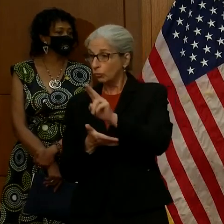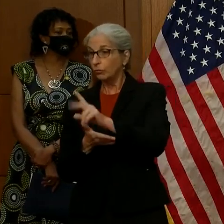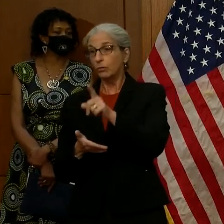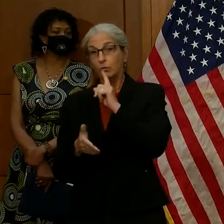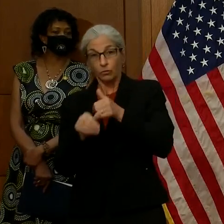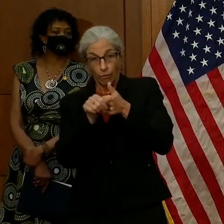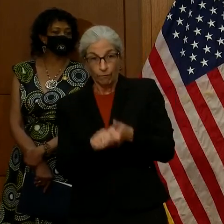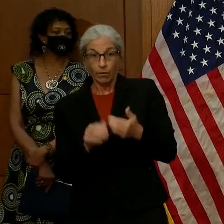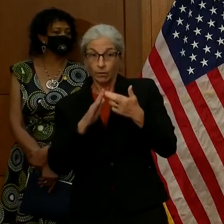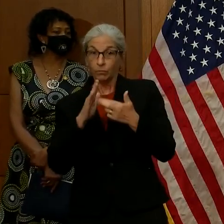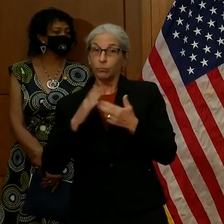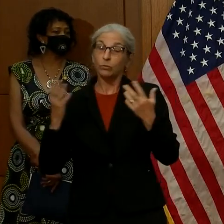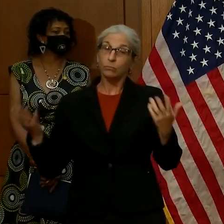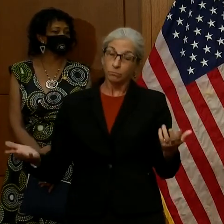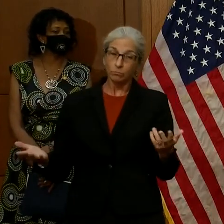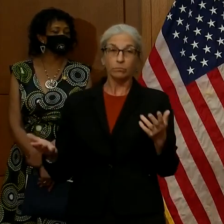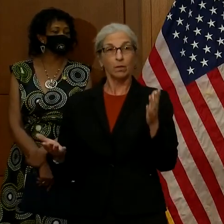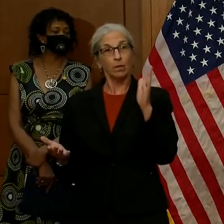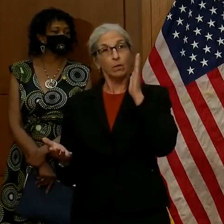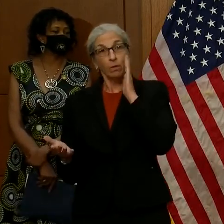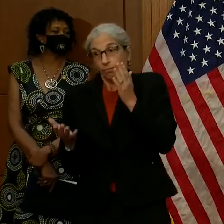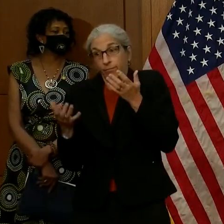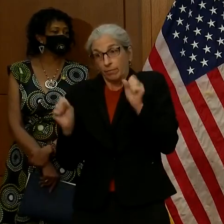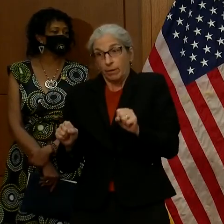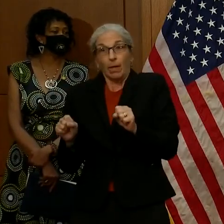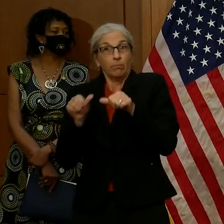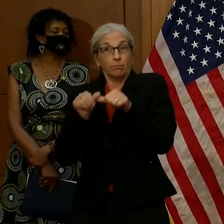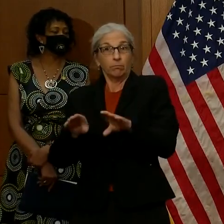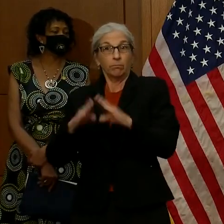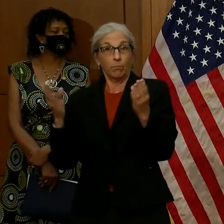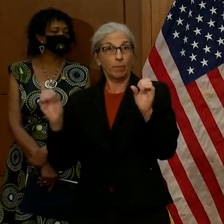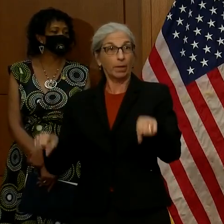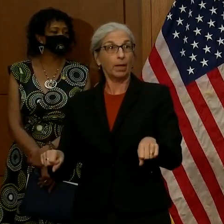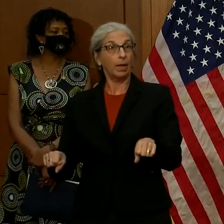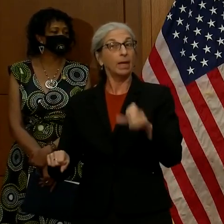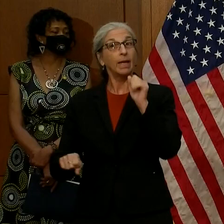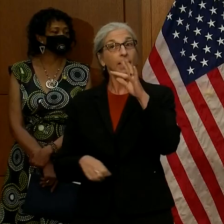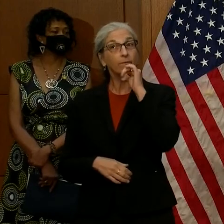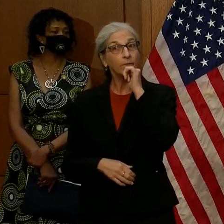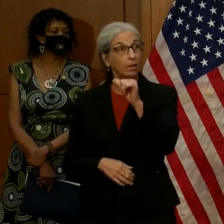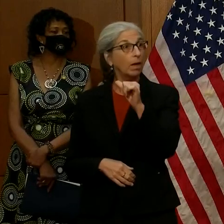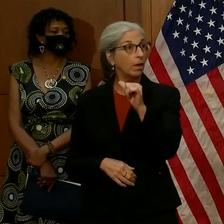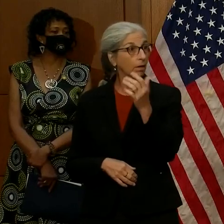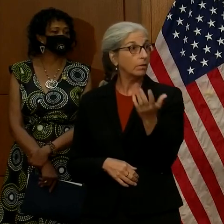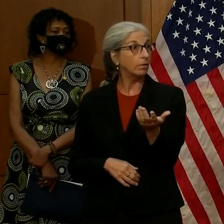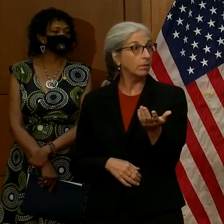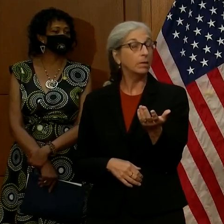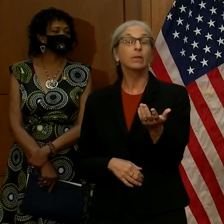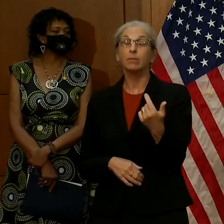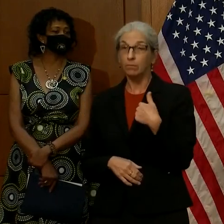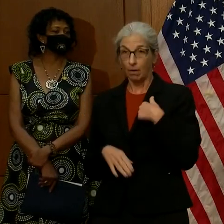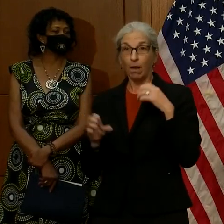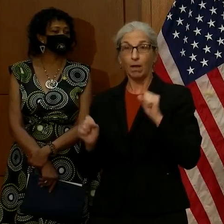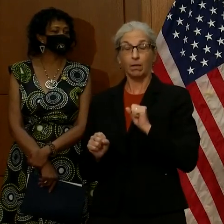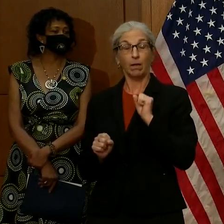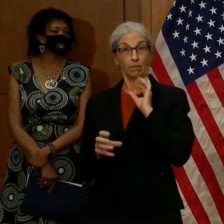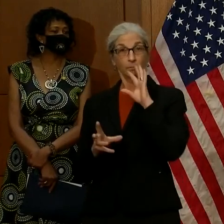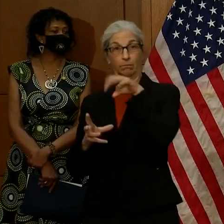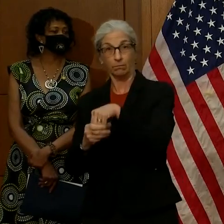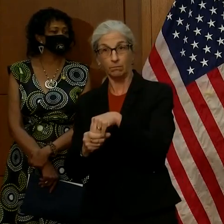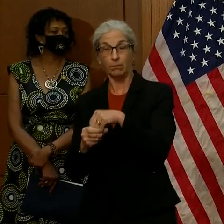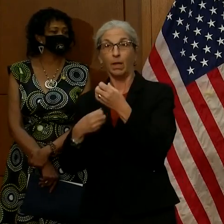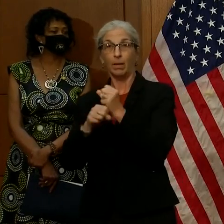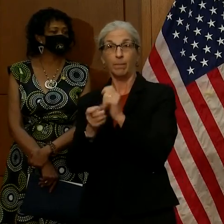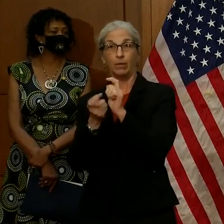proceed. But if it's not, and I certainly have the opportunity to intervene and make changes.